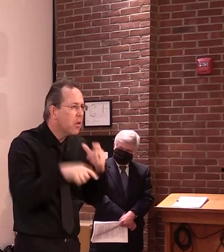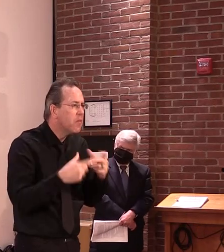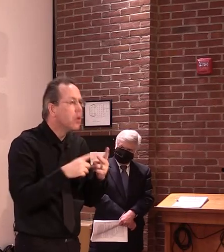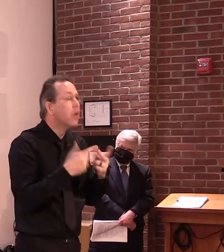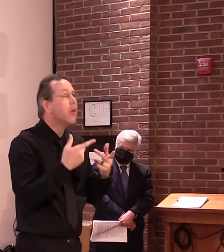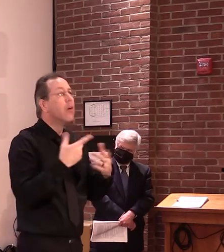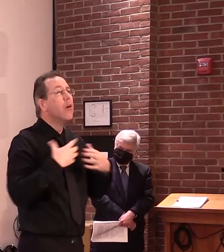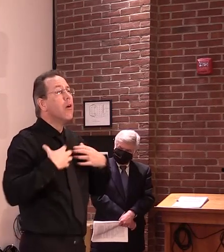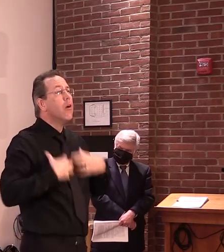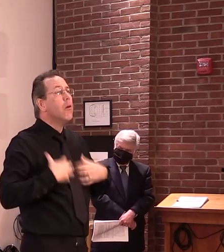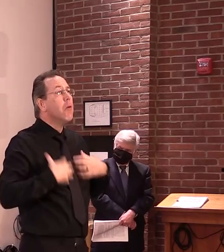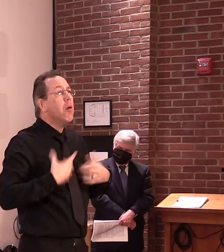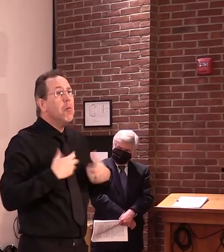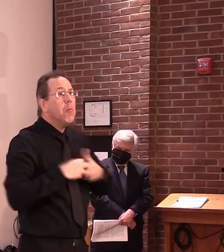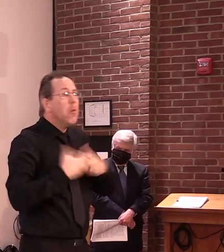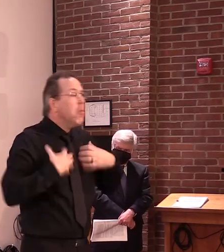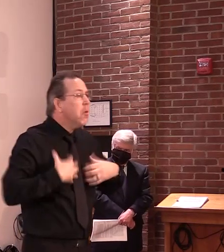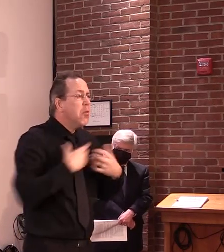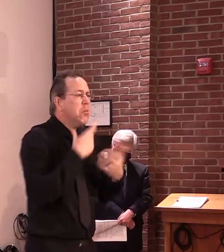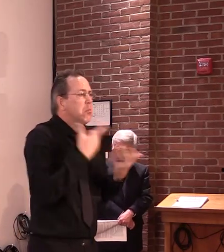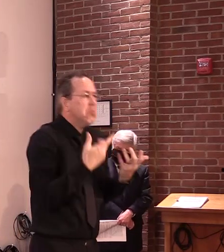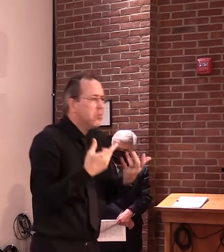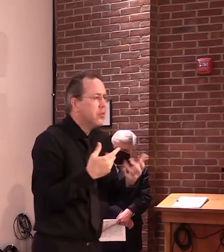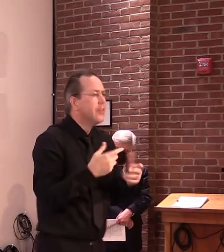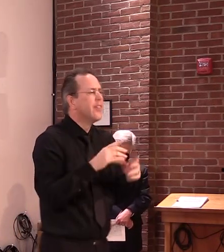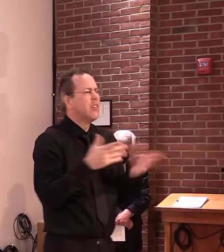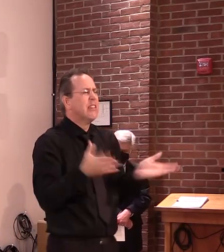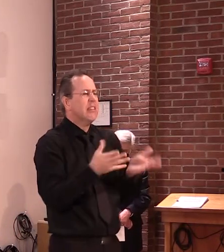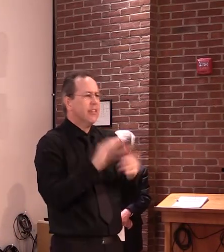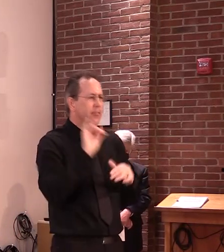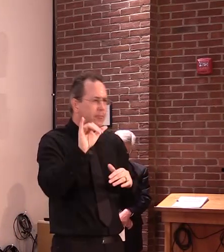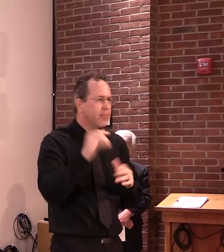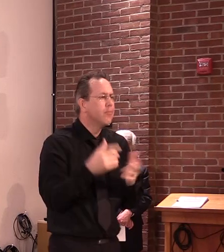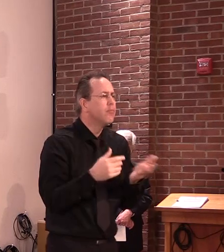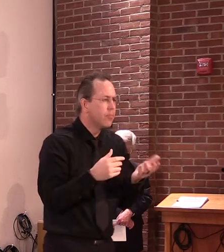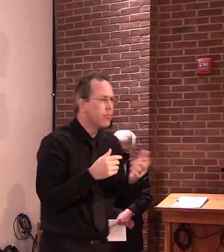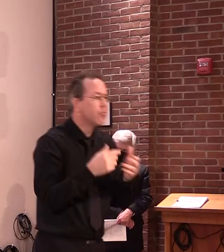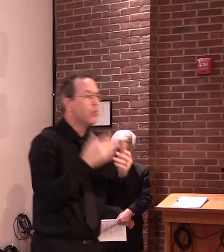But it's all the more important that the rest of us do so to protect them.